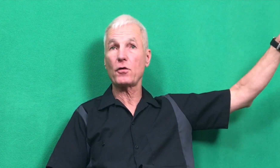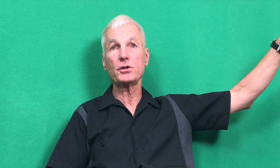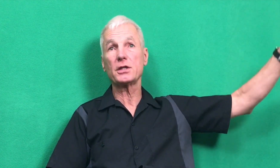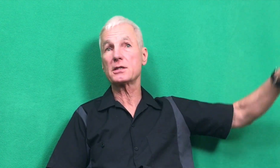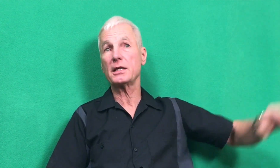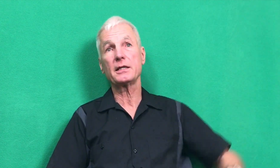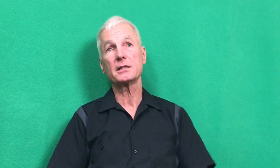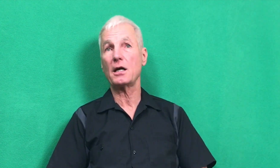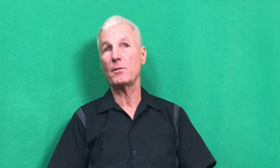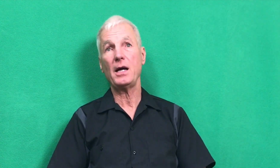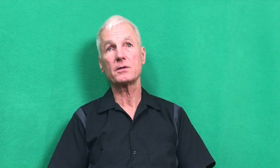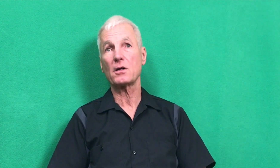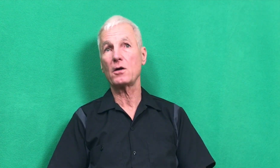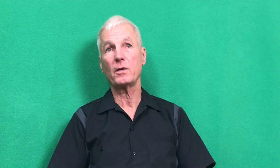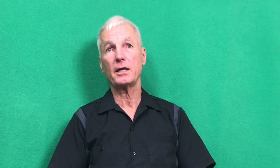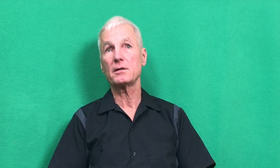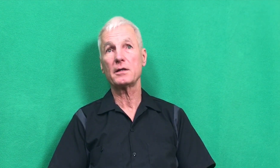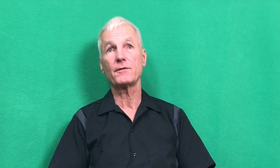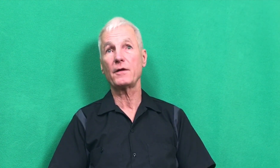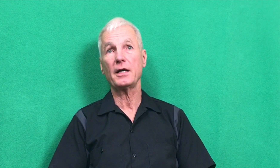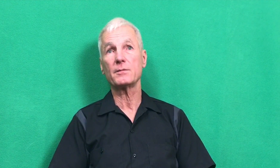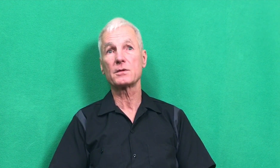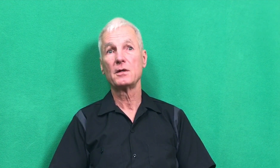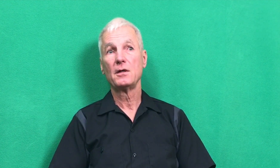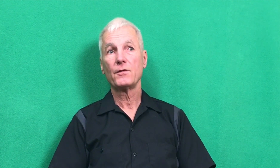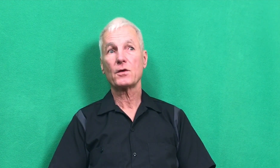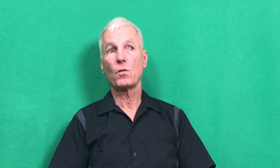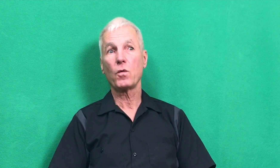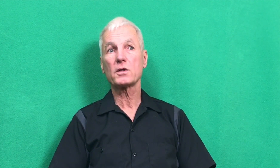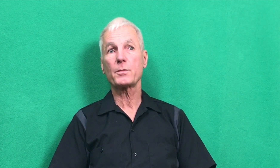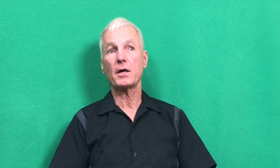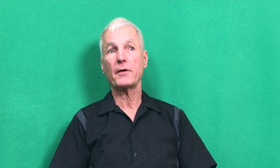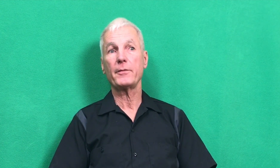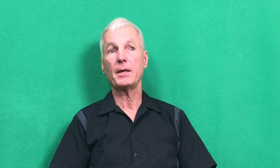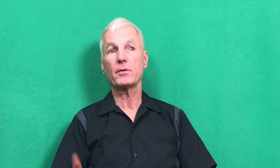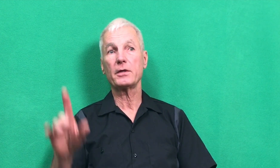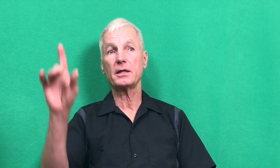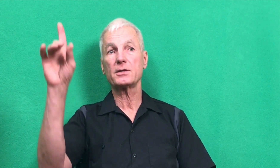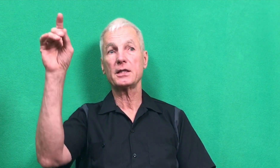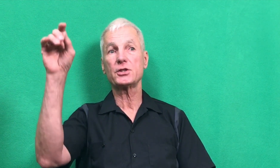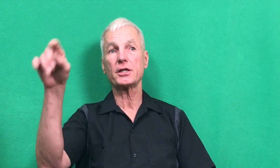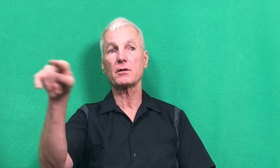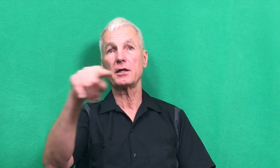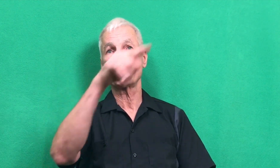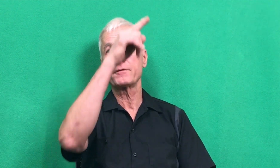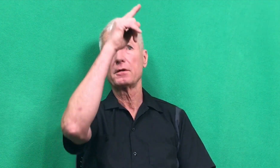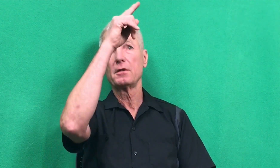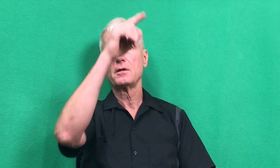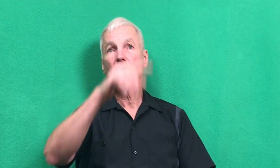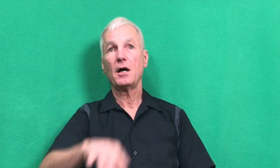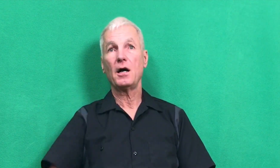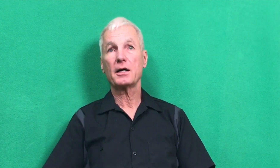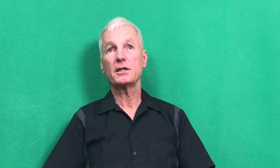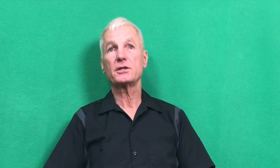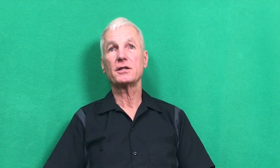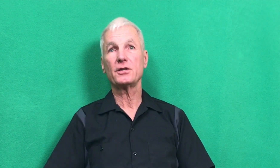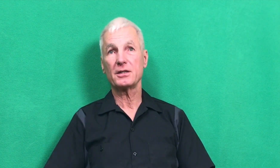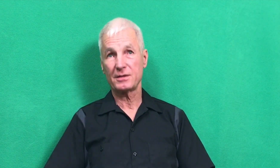as far as you can see, the entire mountain's all the way in flames. The worst spot I remember is the chairlift. Because you could